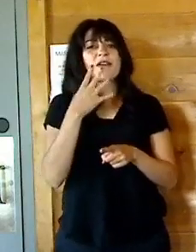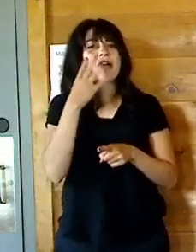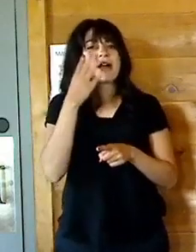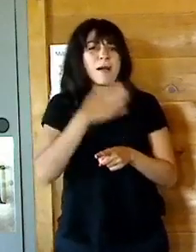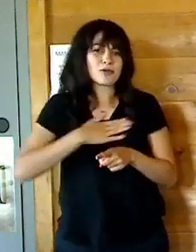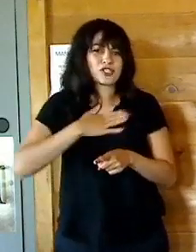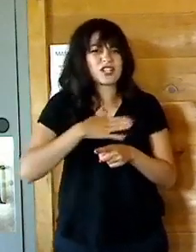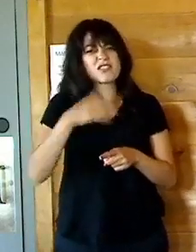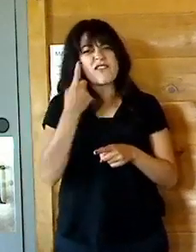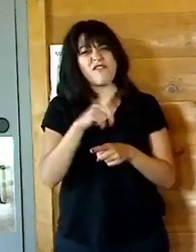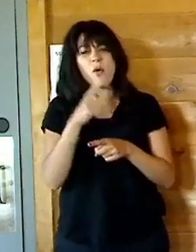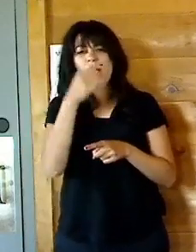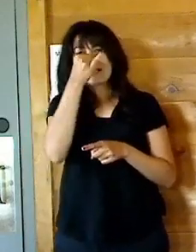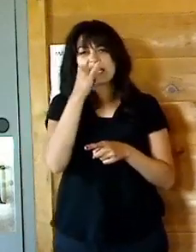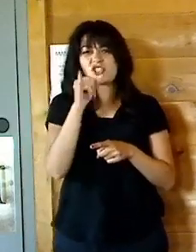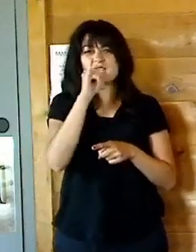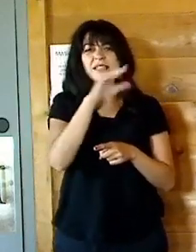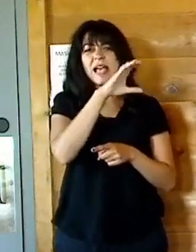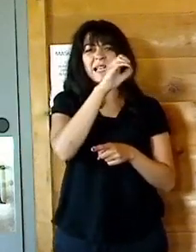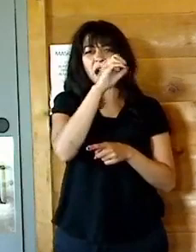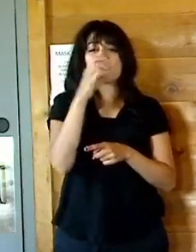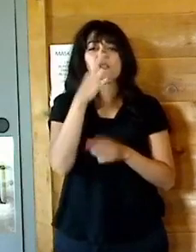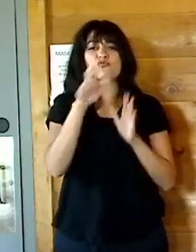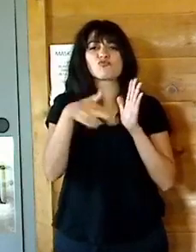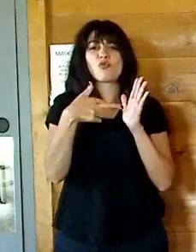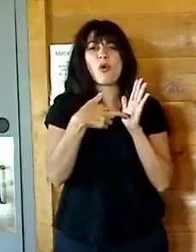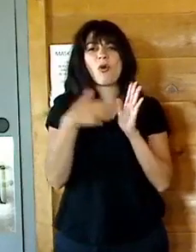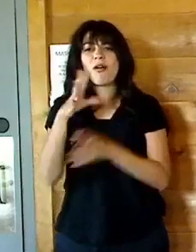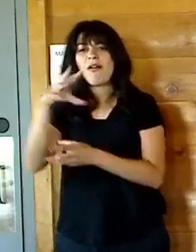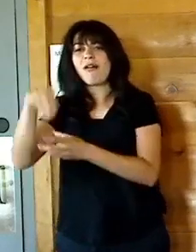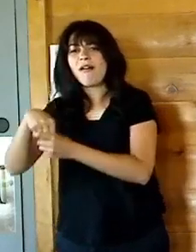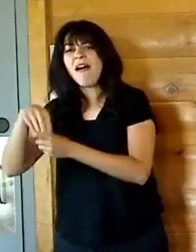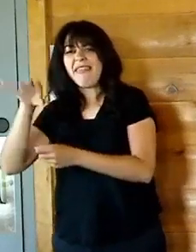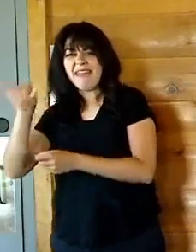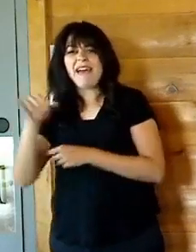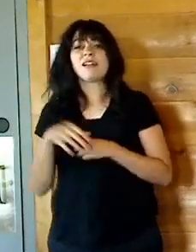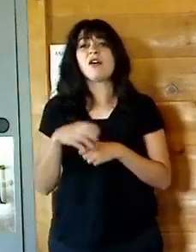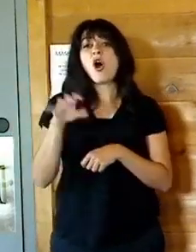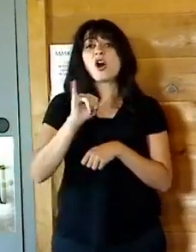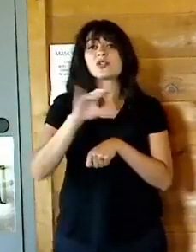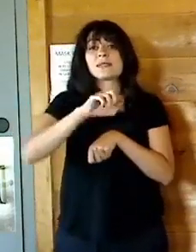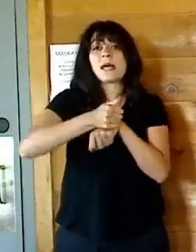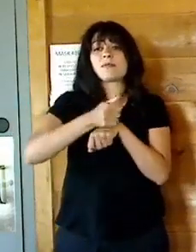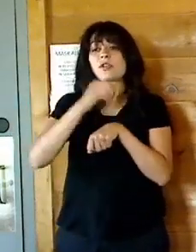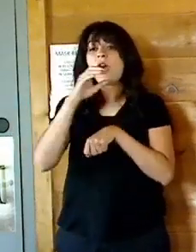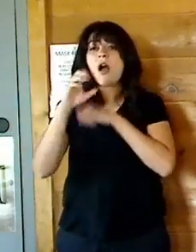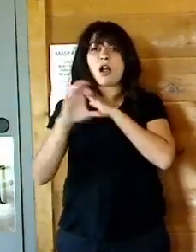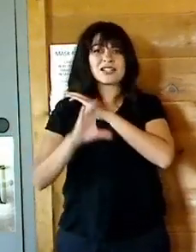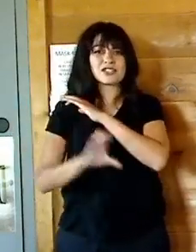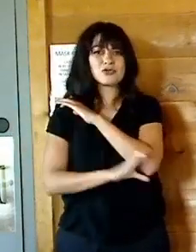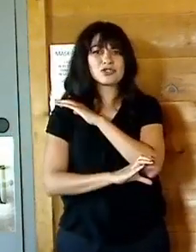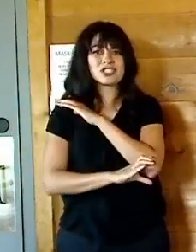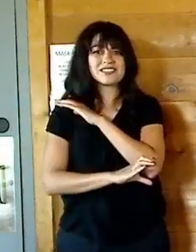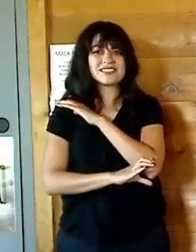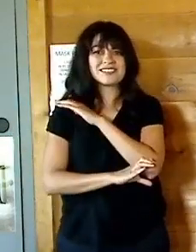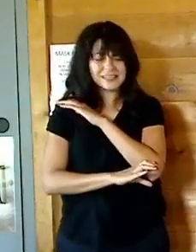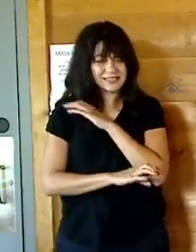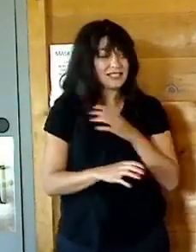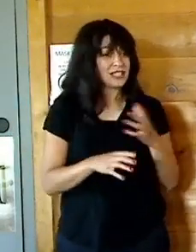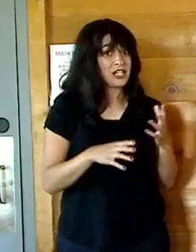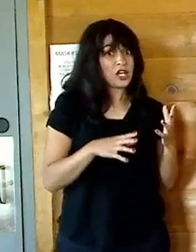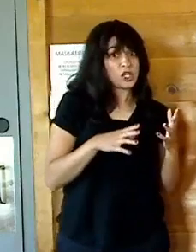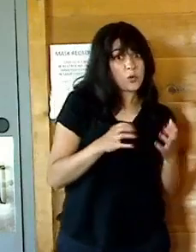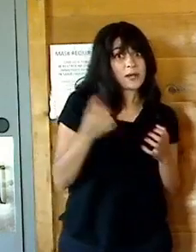signing of the Independence, the writing of the Declaration, but then also the establishment of the Constitution. Yes. And the country as Do you have anything you want